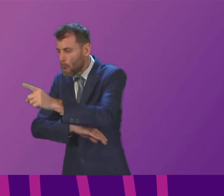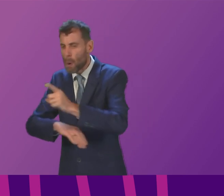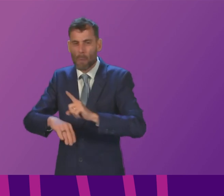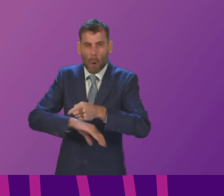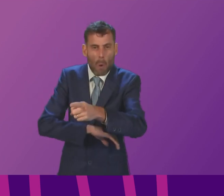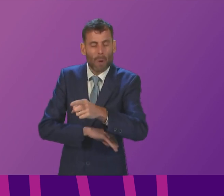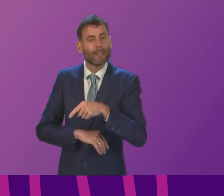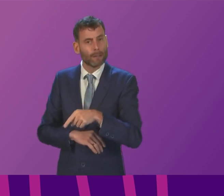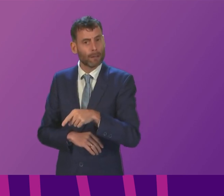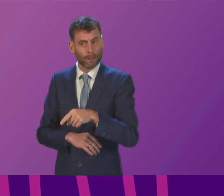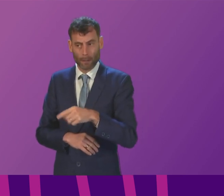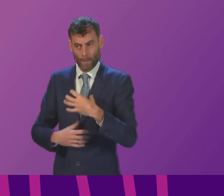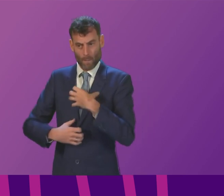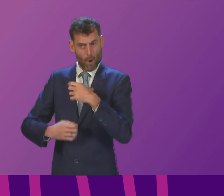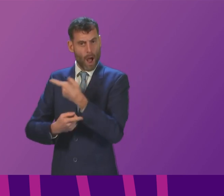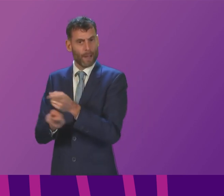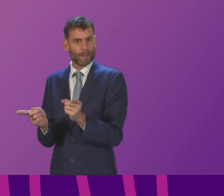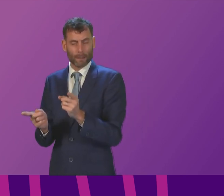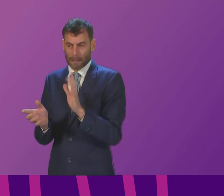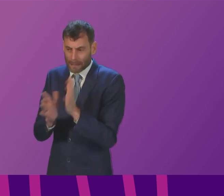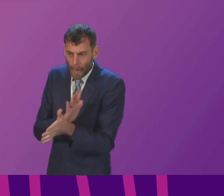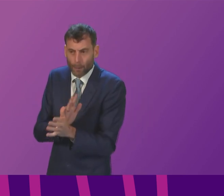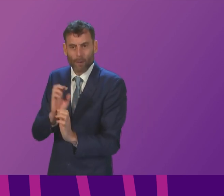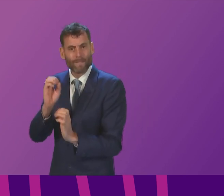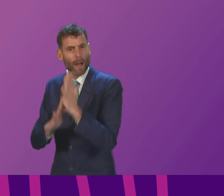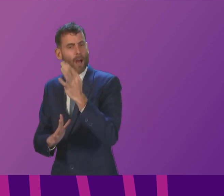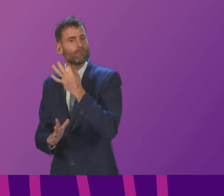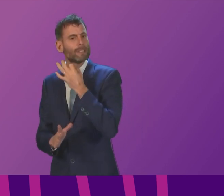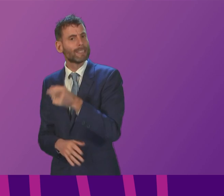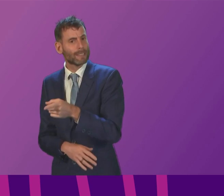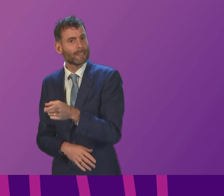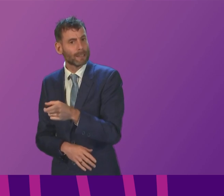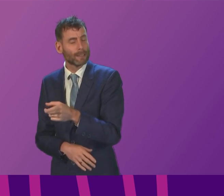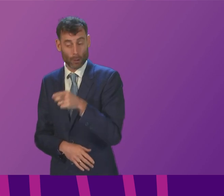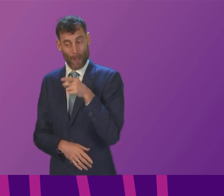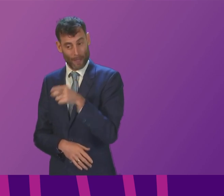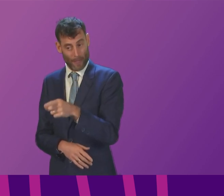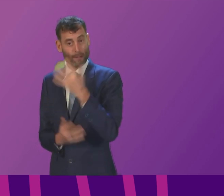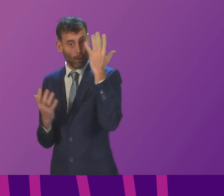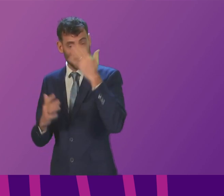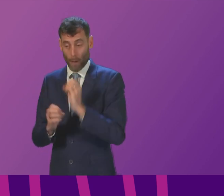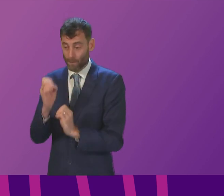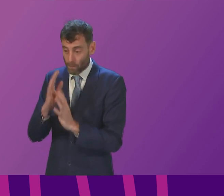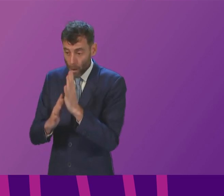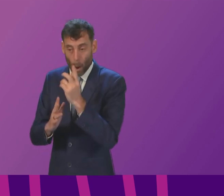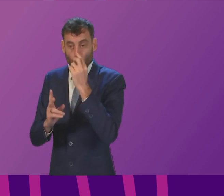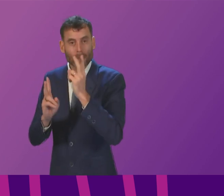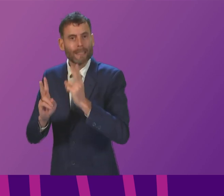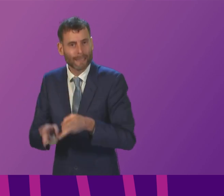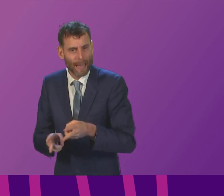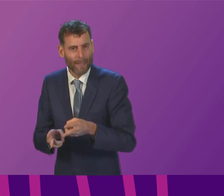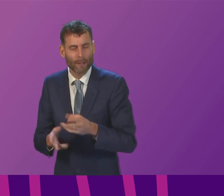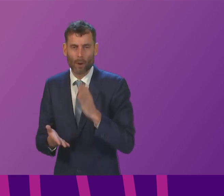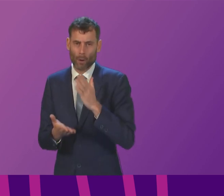that is inconvenience and anxiety and distress at worst that can be serious injury and even death and therefore responsibility